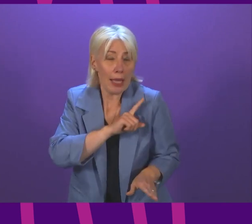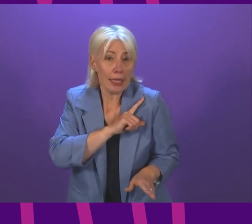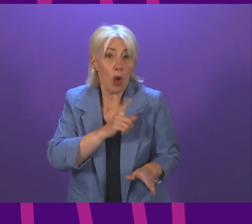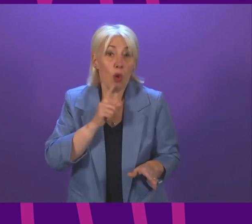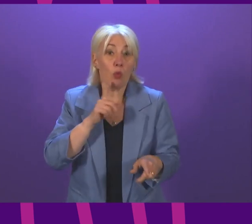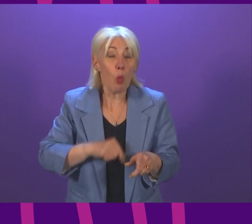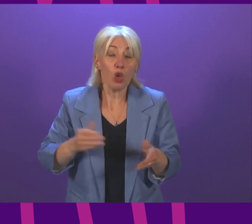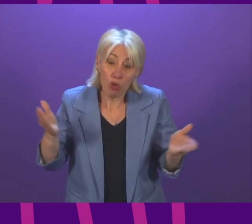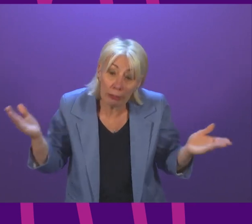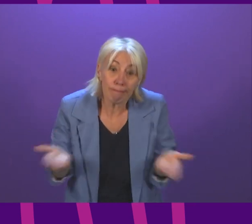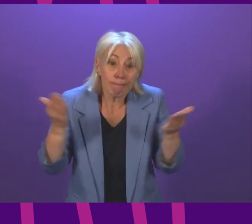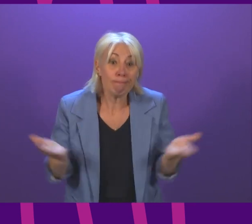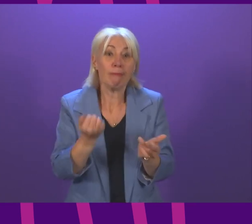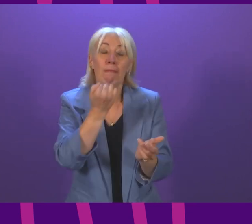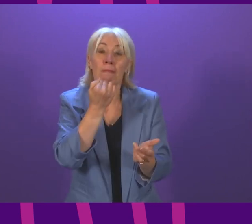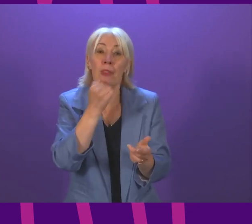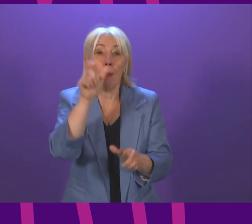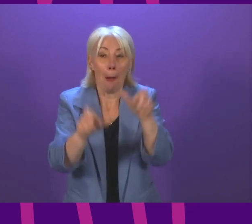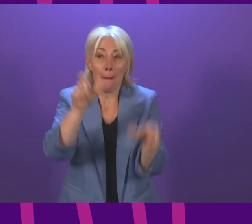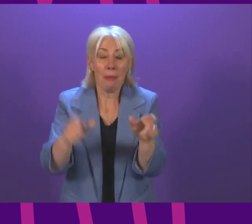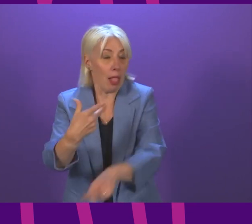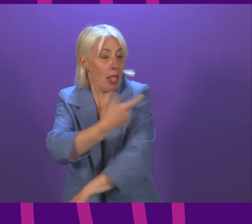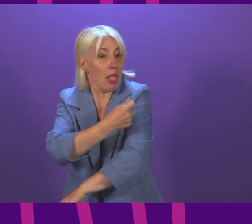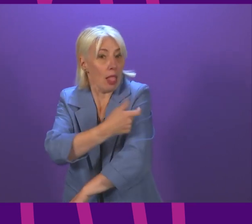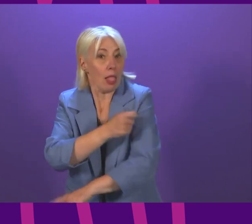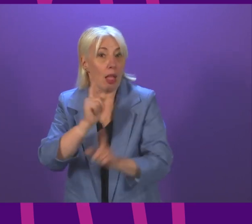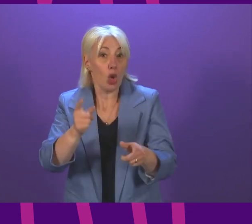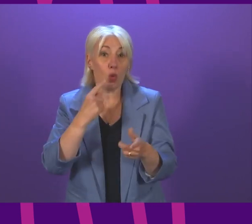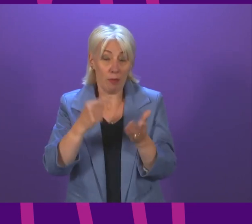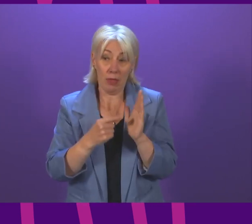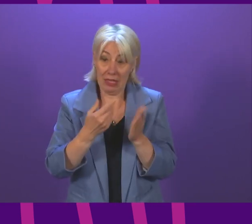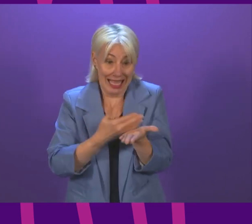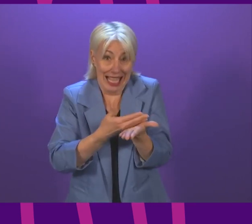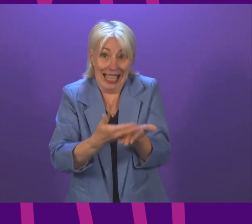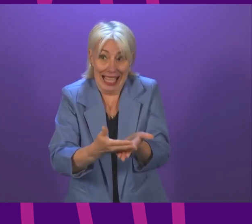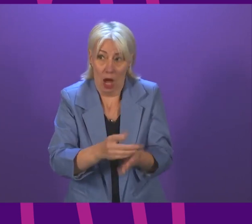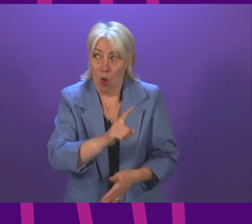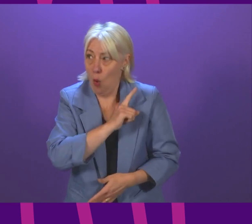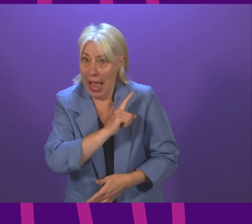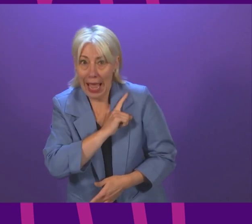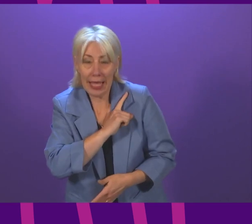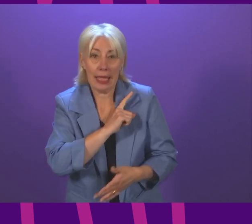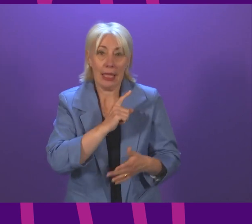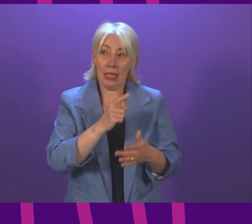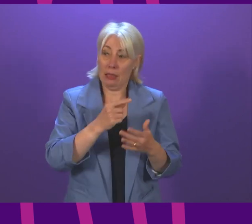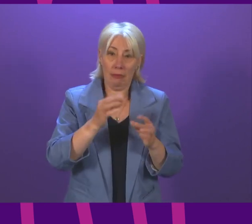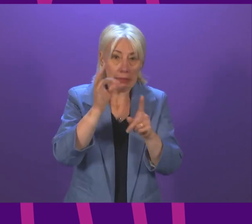drive up vaccination rates. We've set out the rationale, we've set out the reasons and we've set out the detail. A